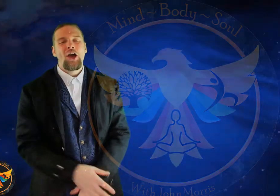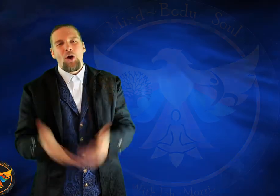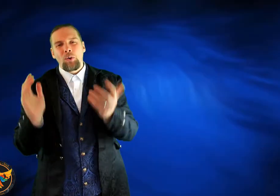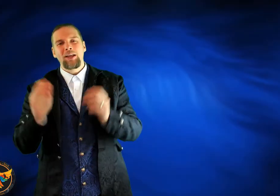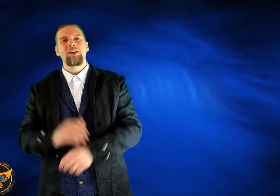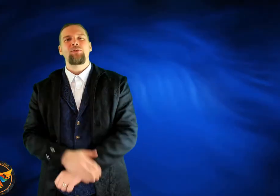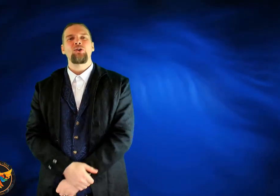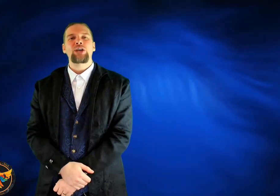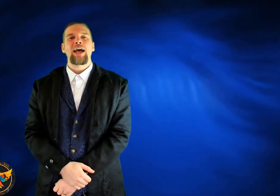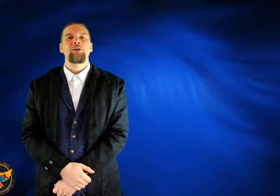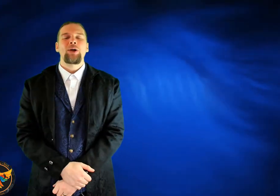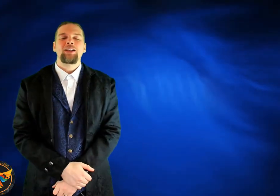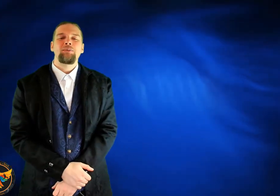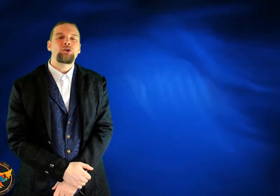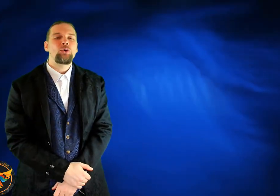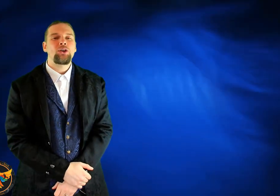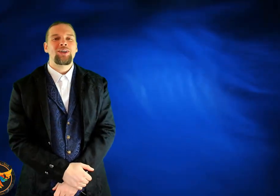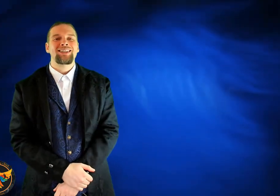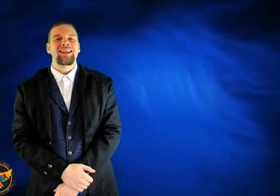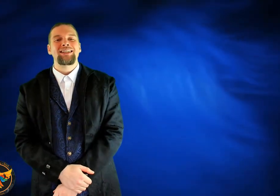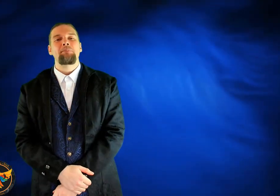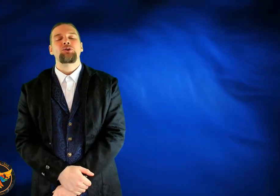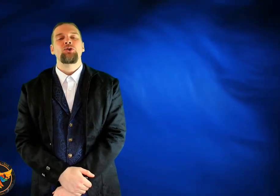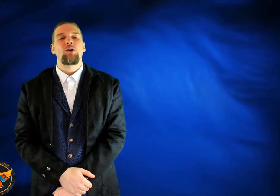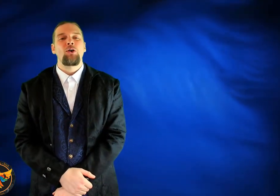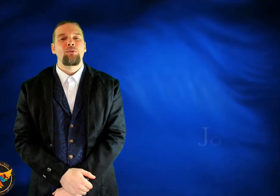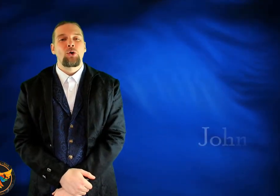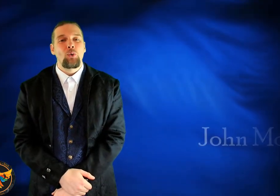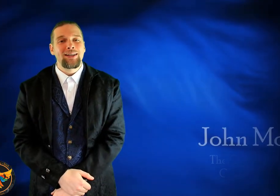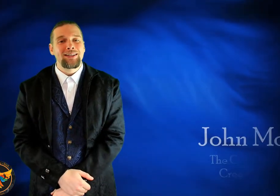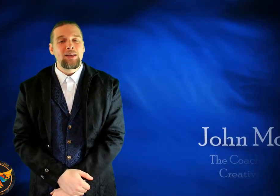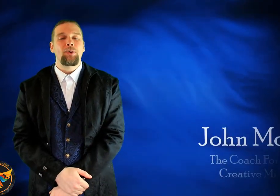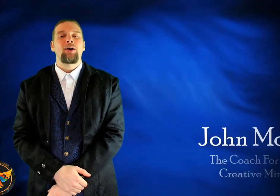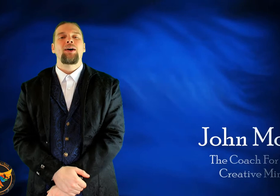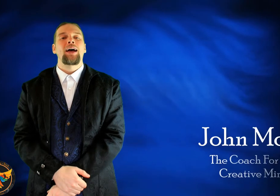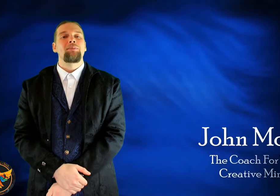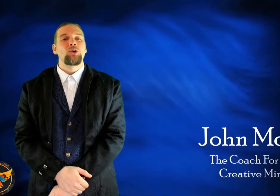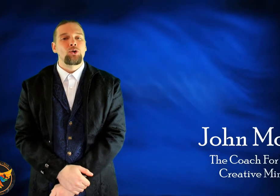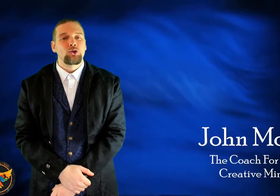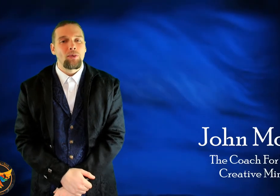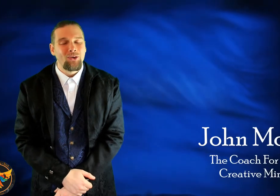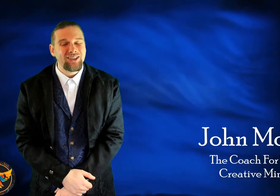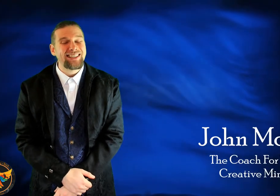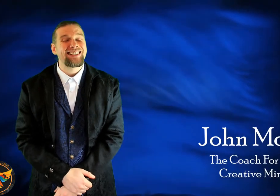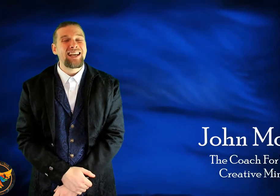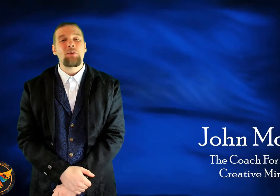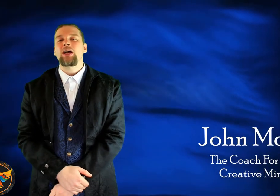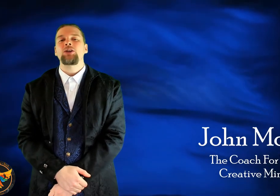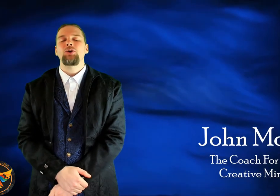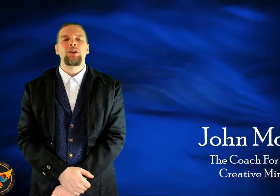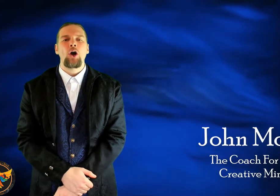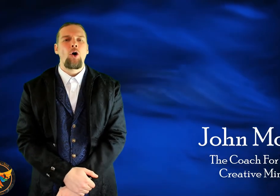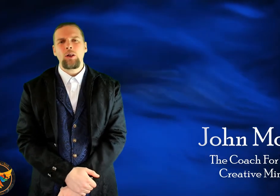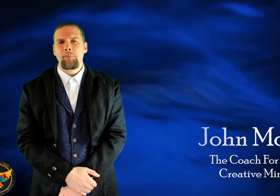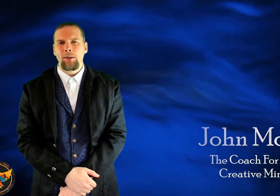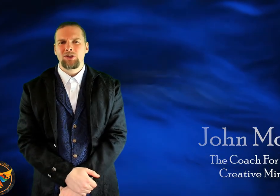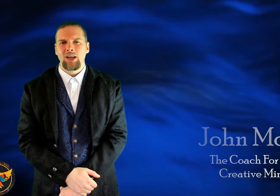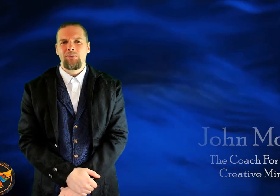Well, hey there, and welcome to another exciting episode of Going Deeper. I am your host, John Morris, and today we are talking all about self